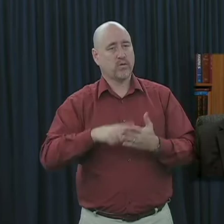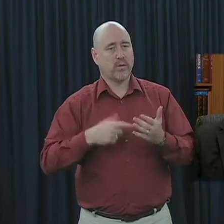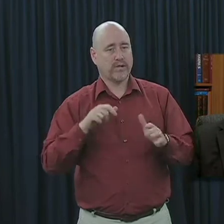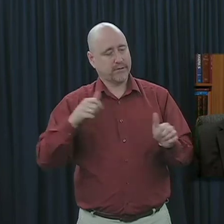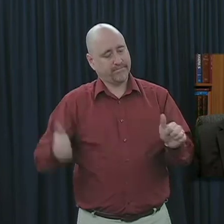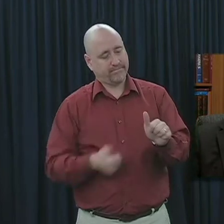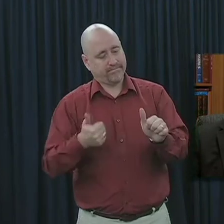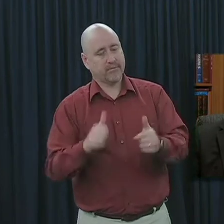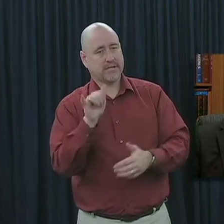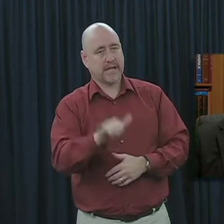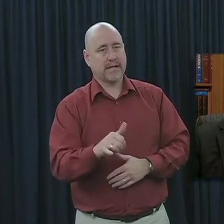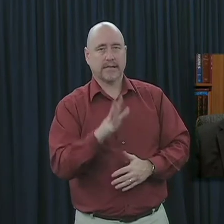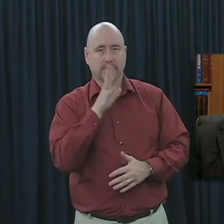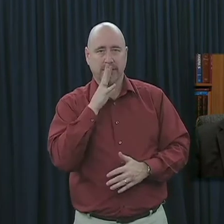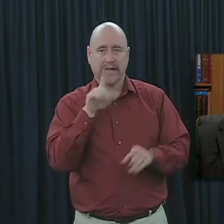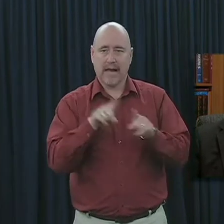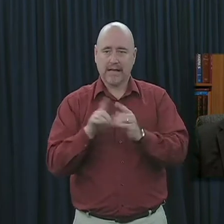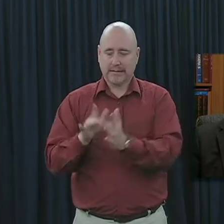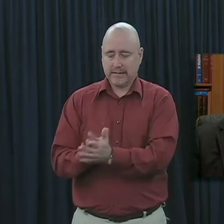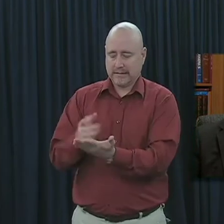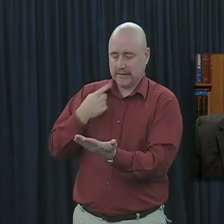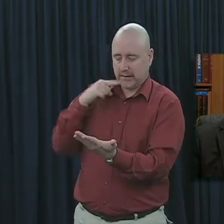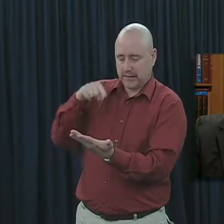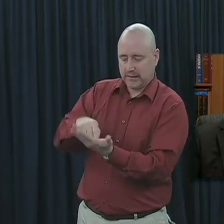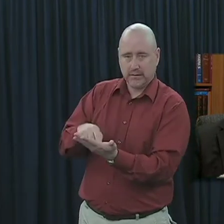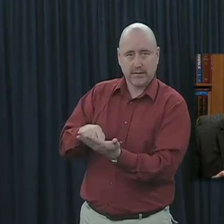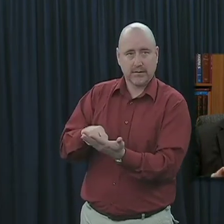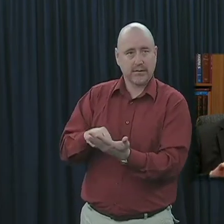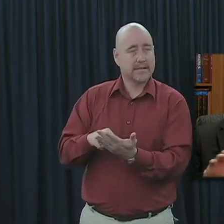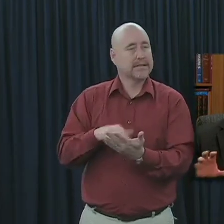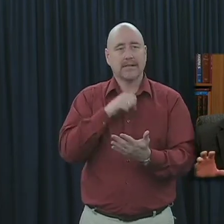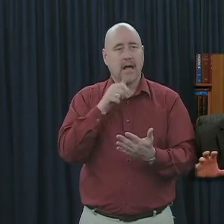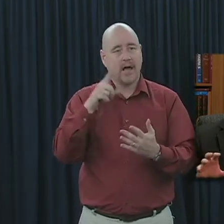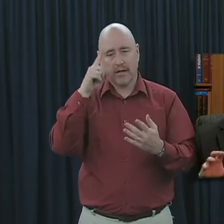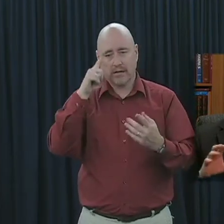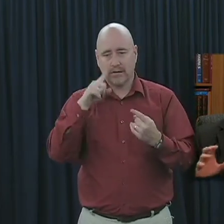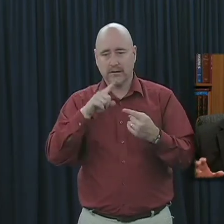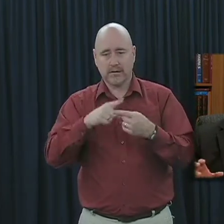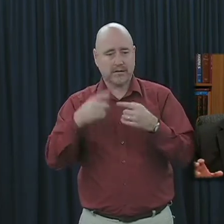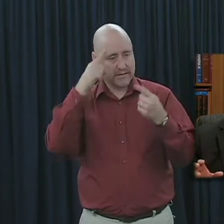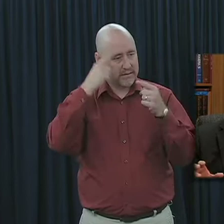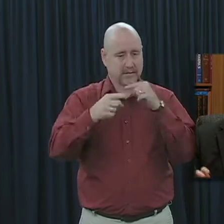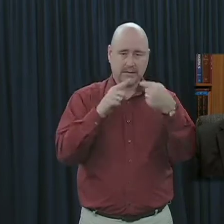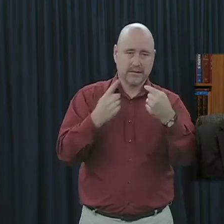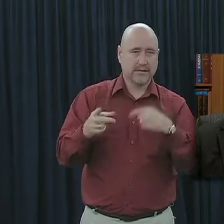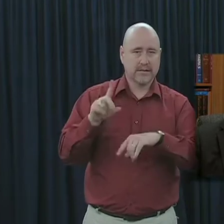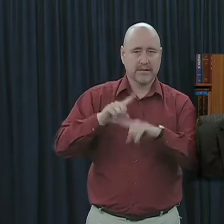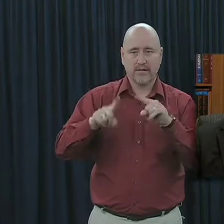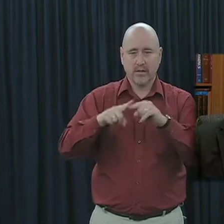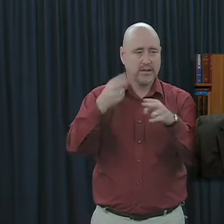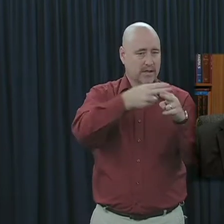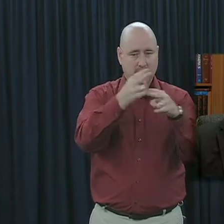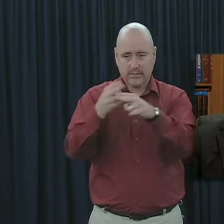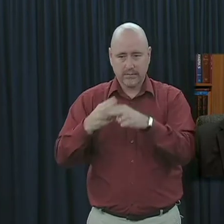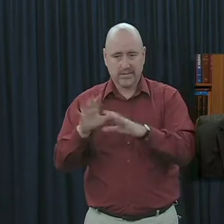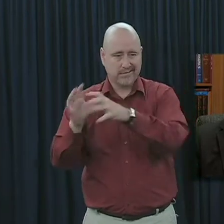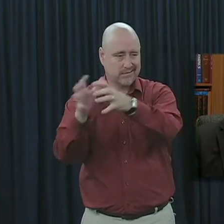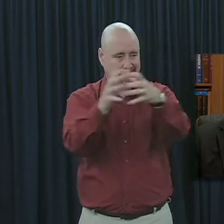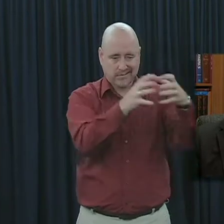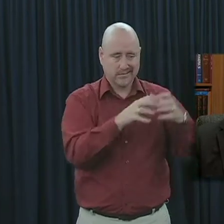we need to strive to do today, speak as the oracles of God and not differentiate and denominate ourselves into a number of different